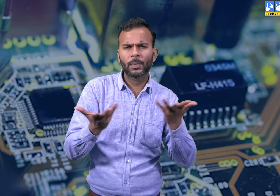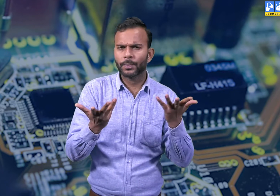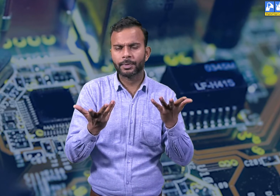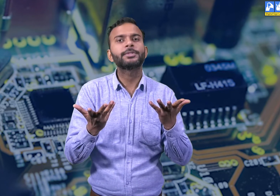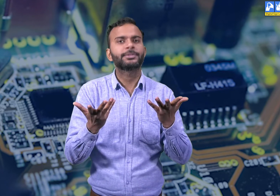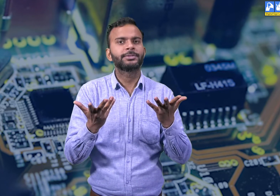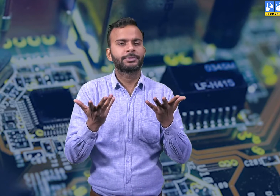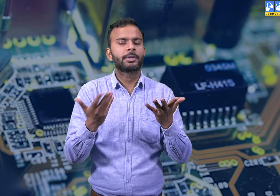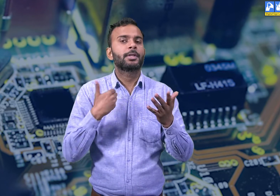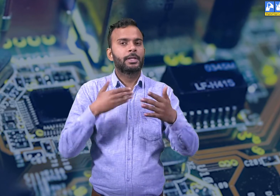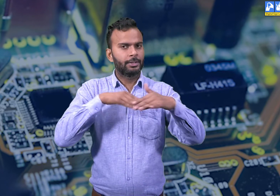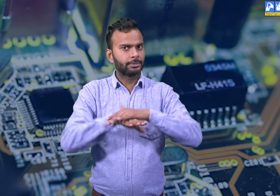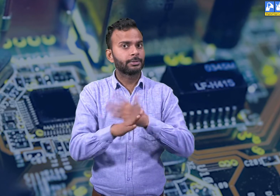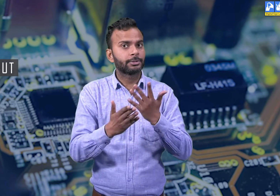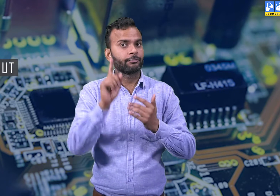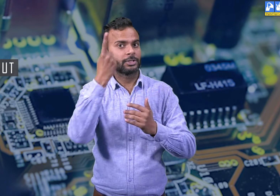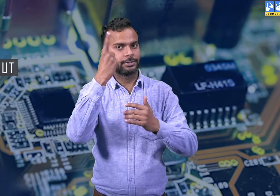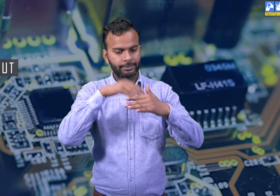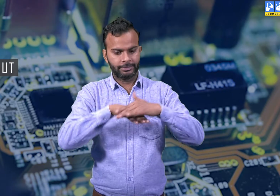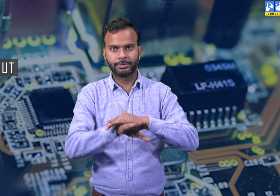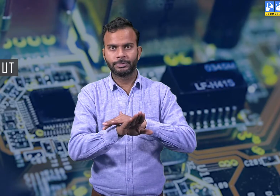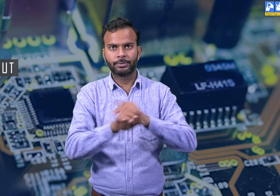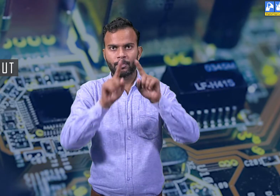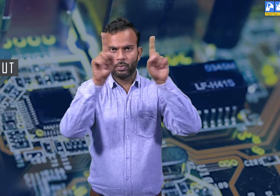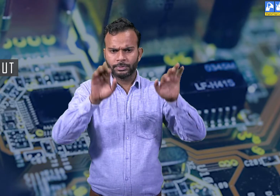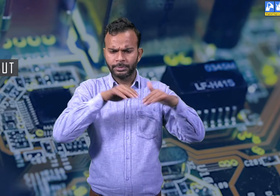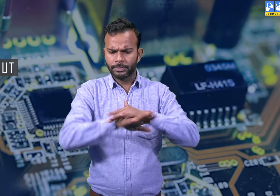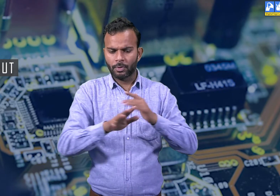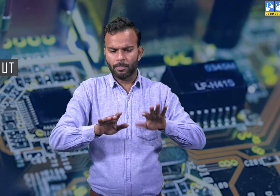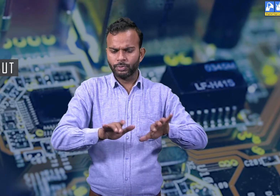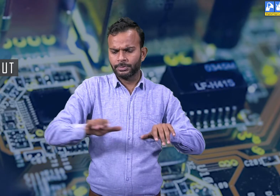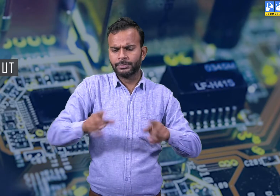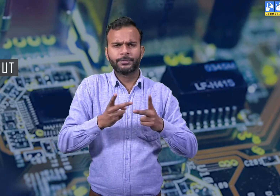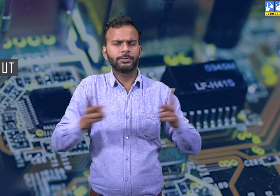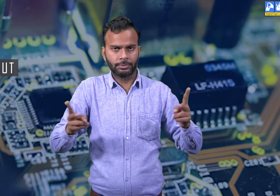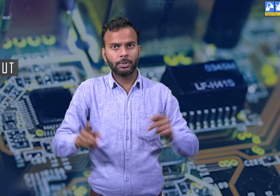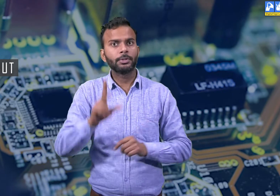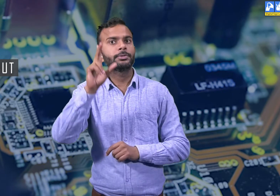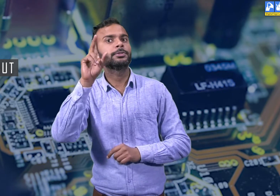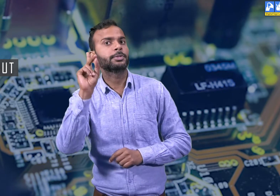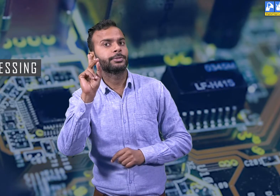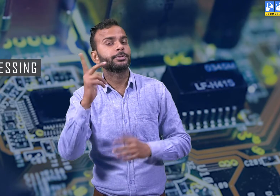to complete a task. A computer performs three basic functions. Input,